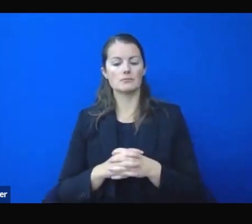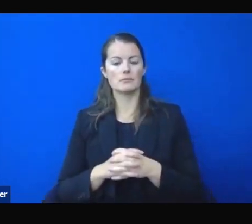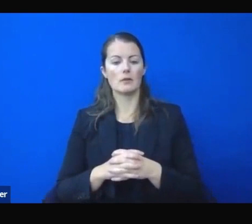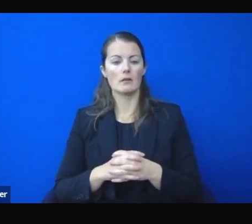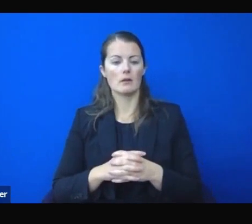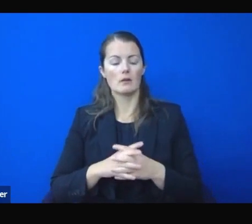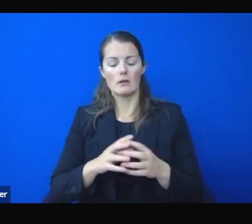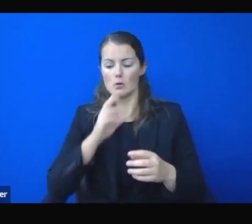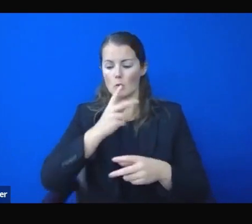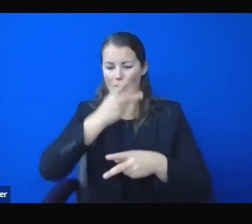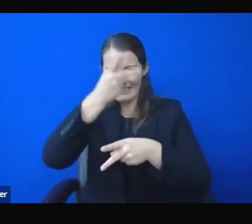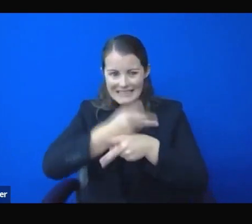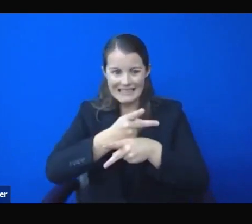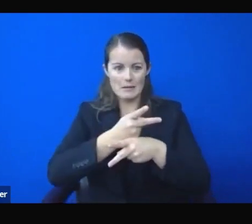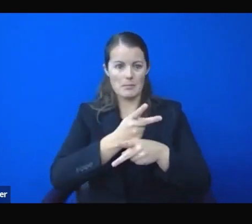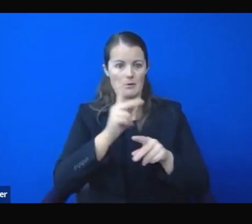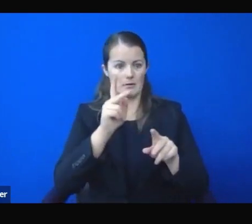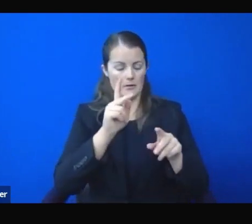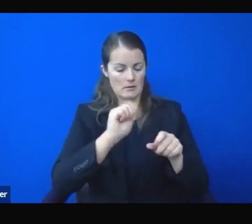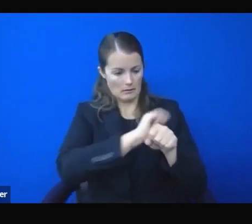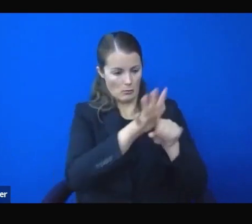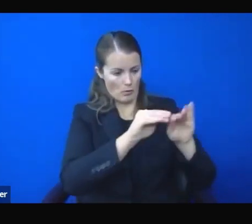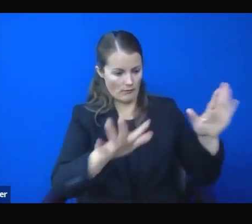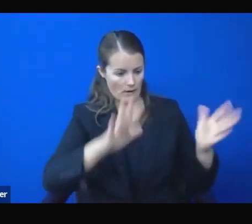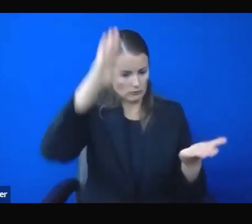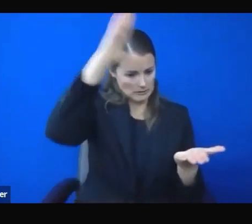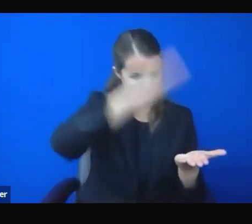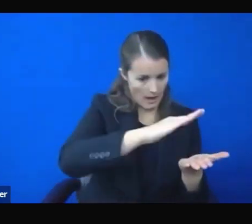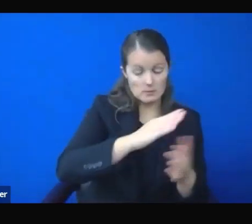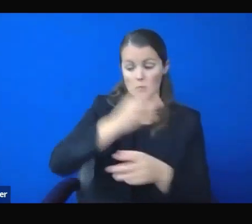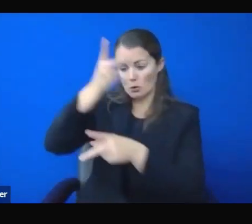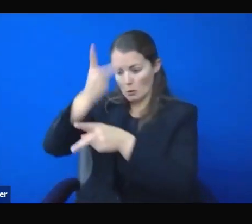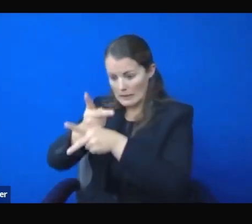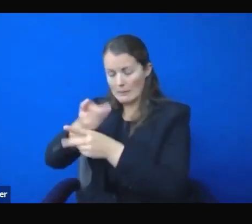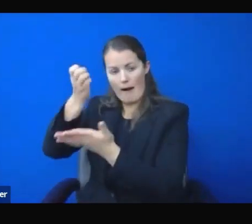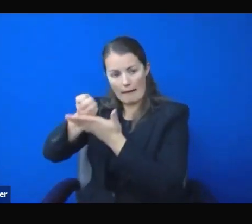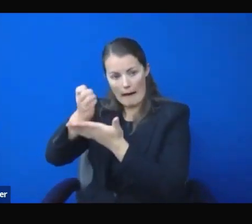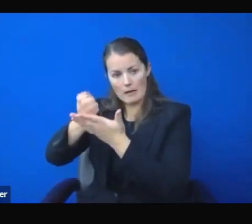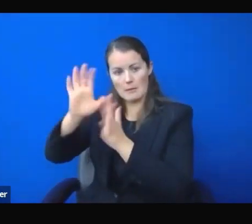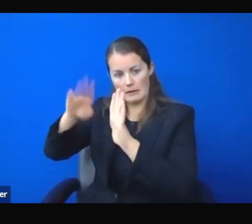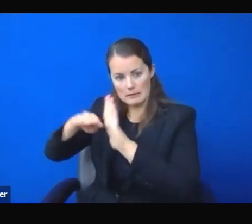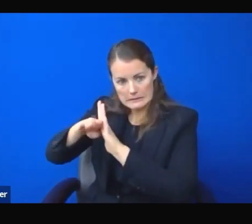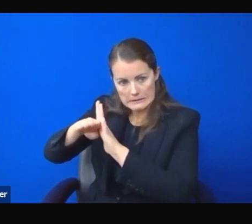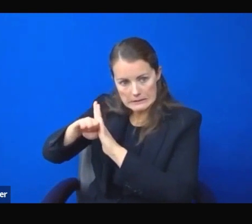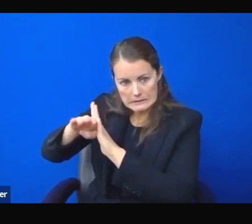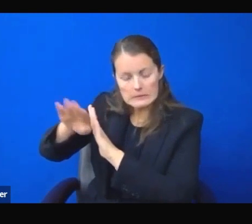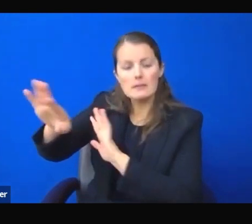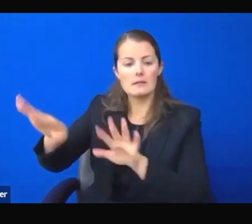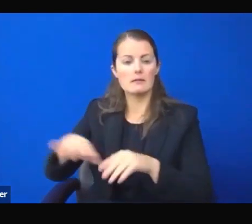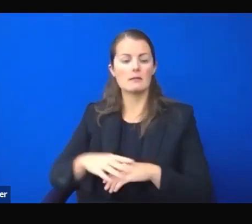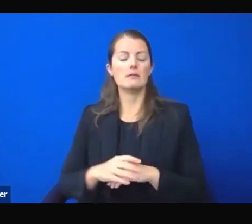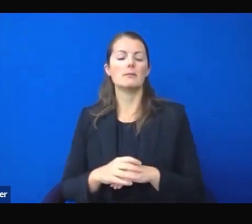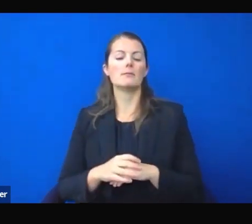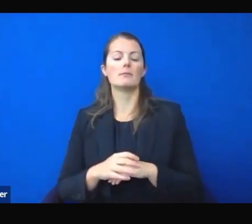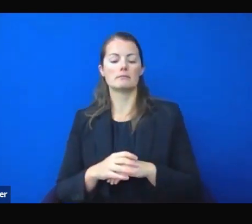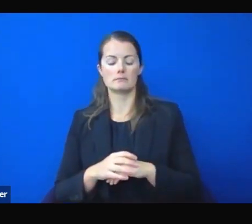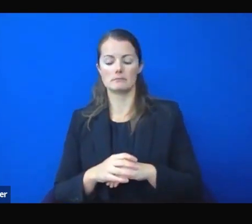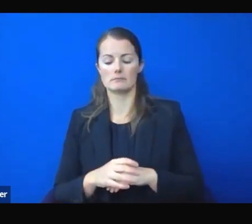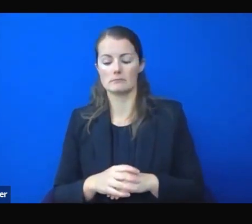health. There's some hope on the horizon. As I mentioned earlier, we know the vaccine is on the way.